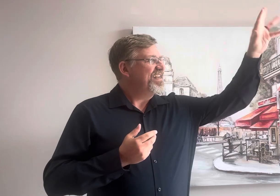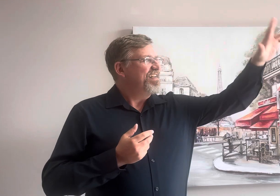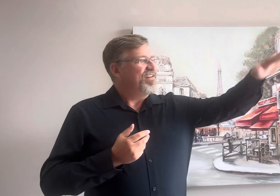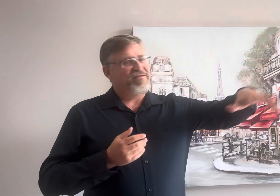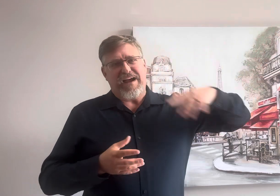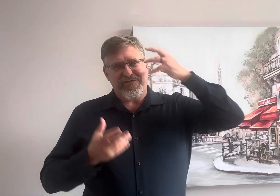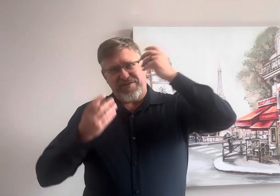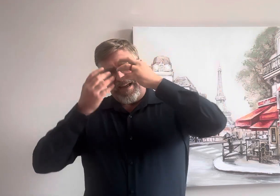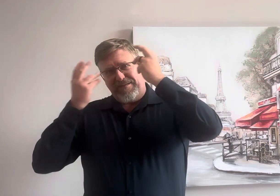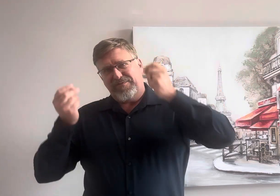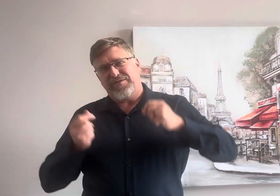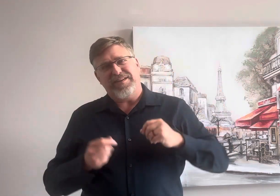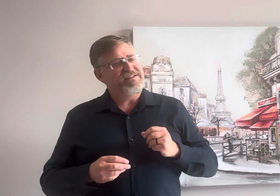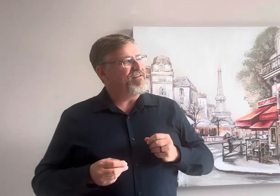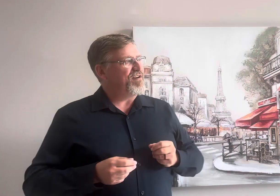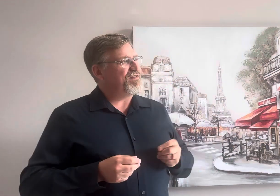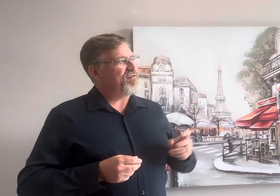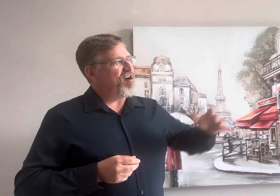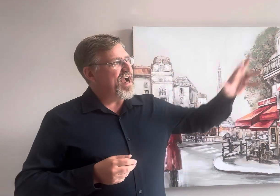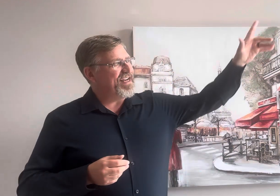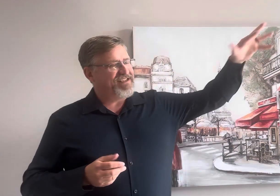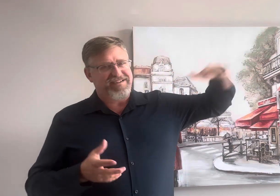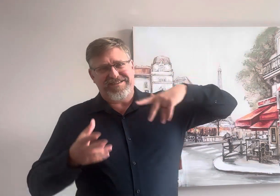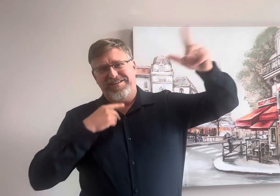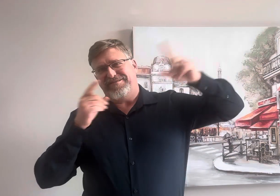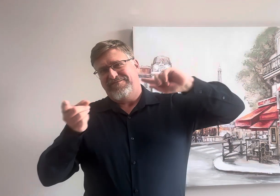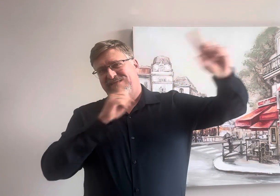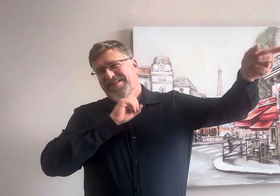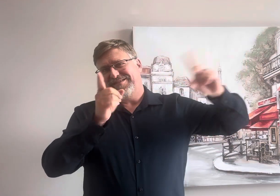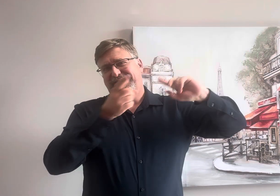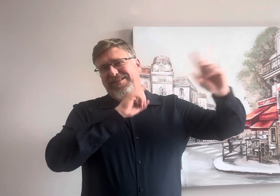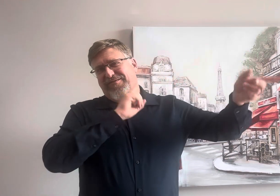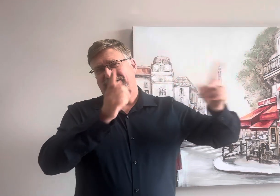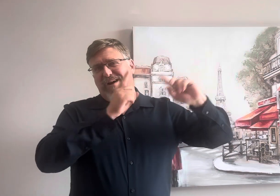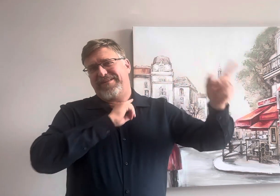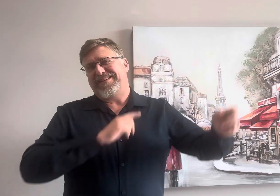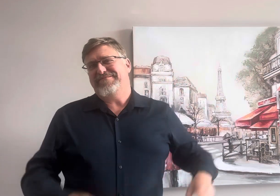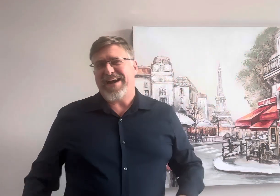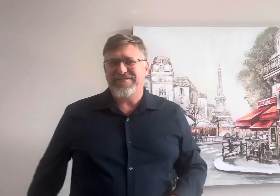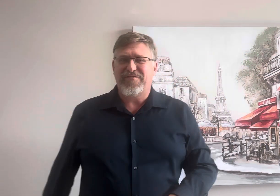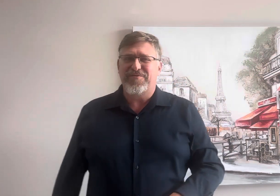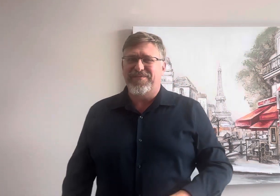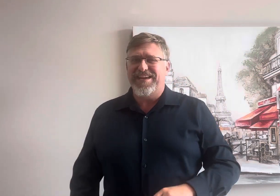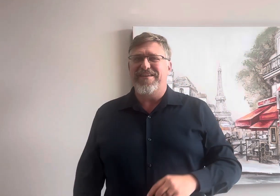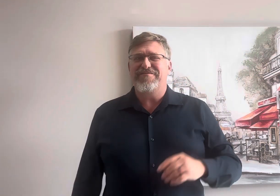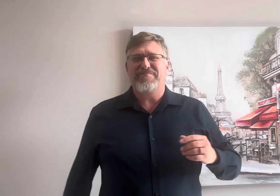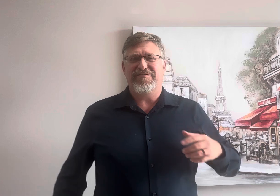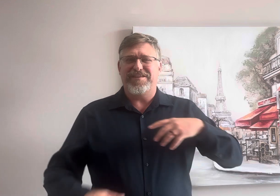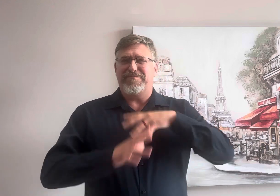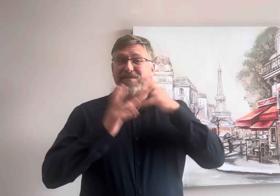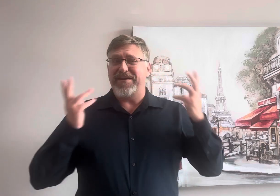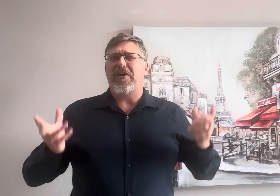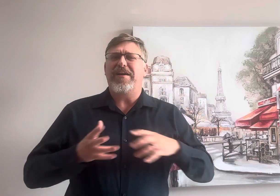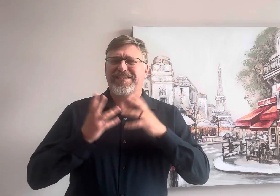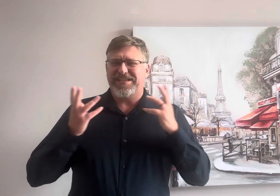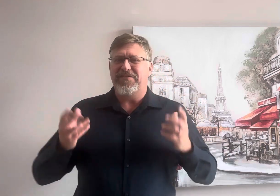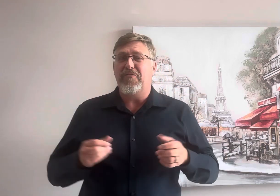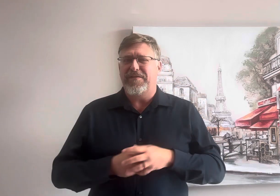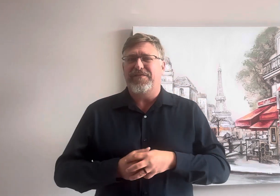after they took the stuff out of her eyes and she's you know commenting back and forth with the other person they're being honest and open for